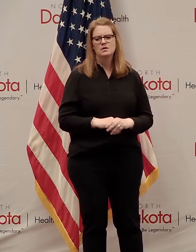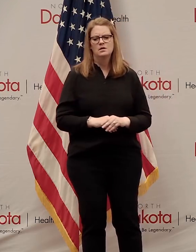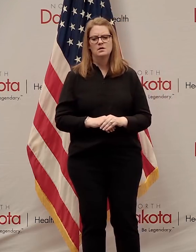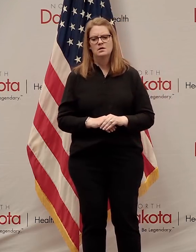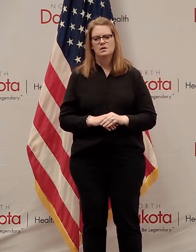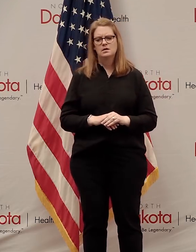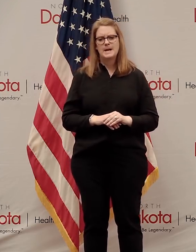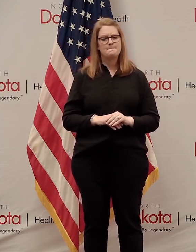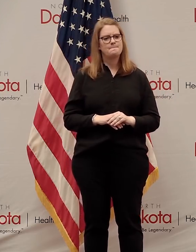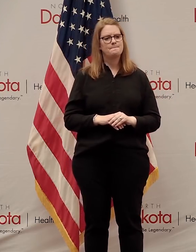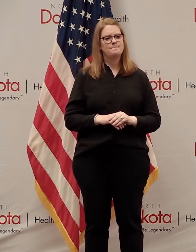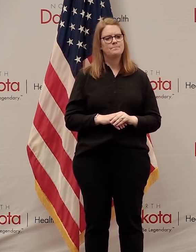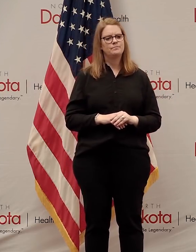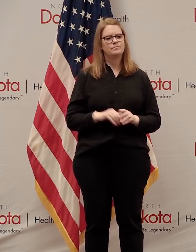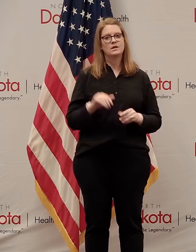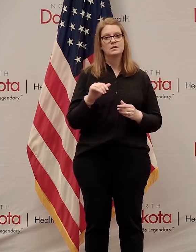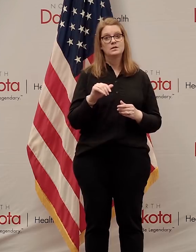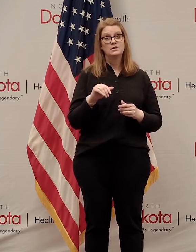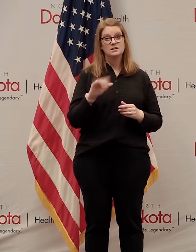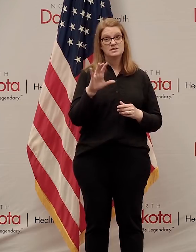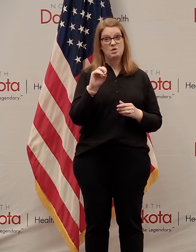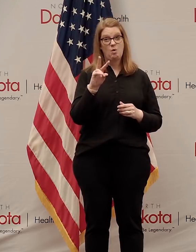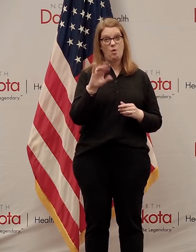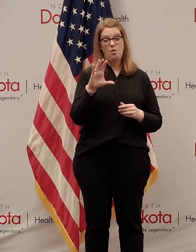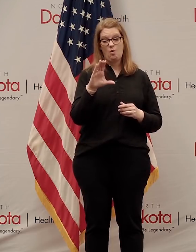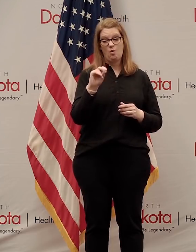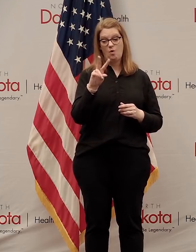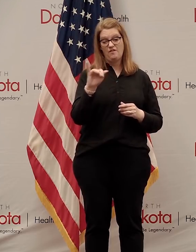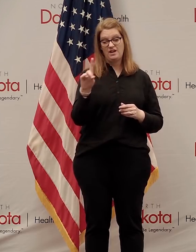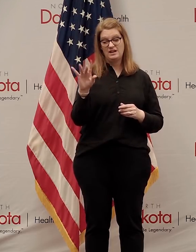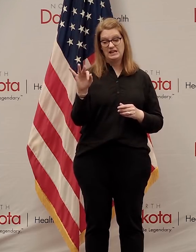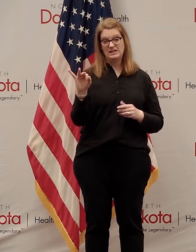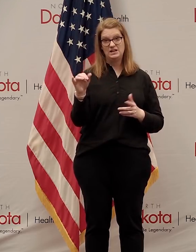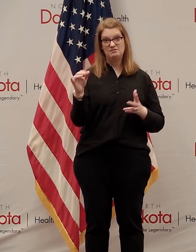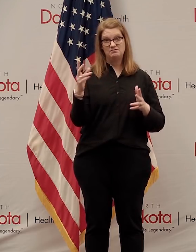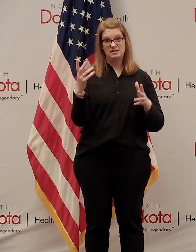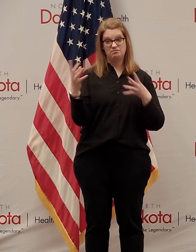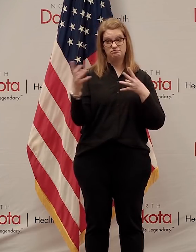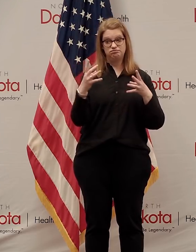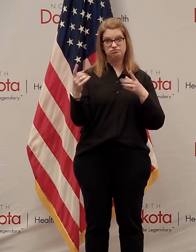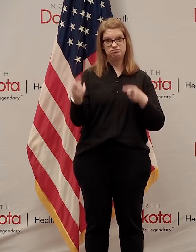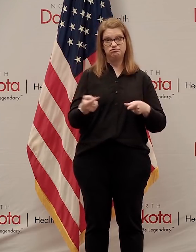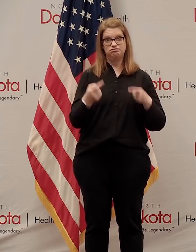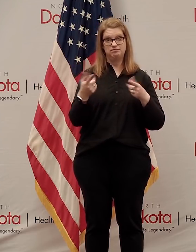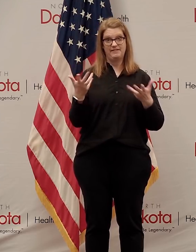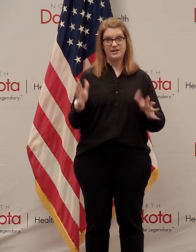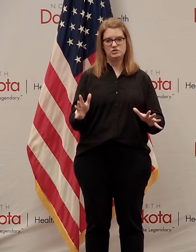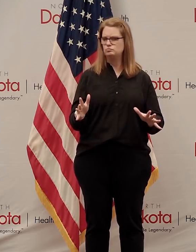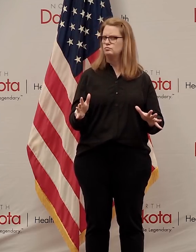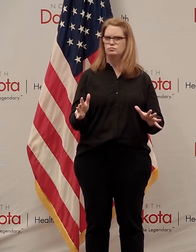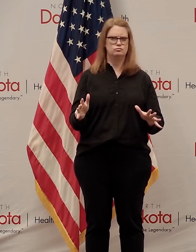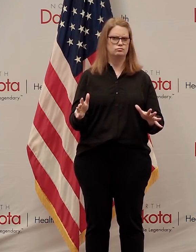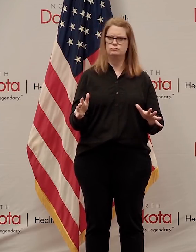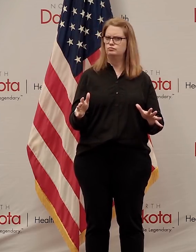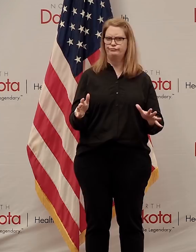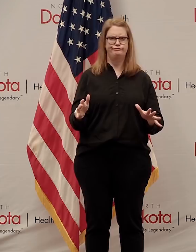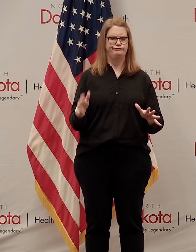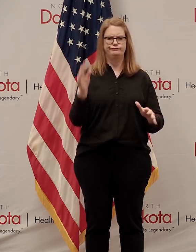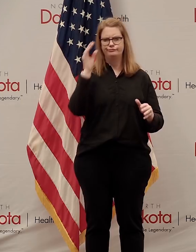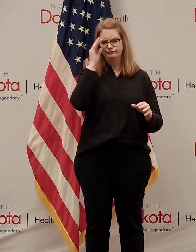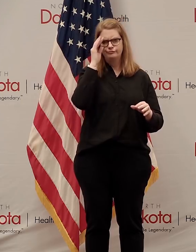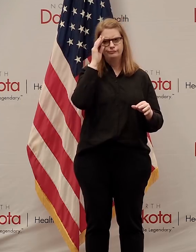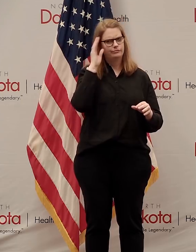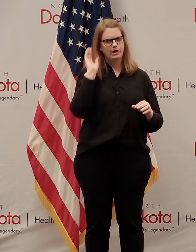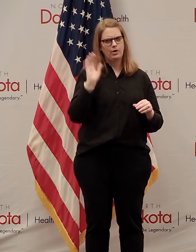The fight for COVID-19 is far from over, and we know that there's still much that we have to learn. We know that we may be humbled